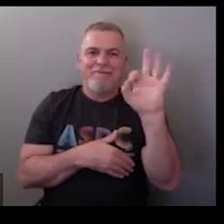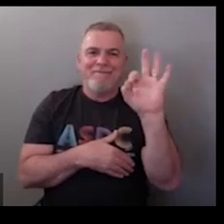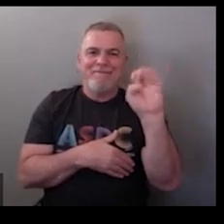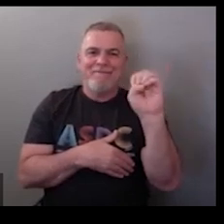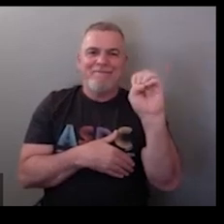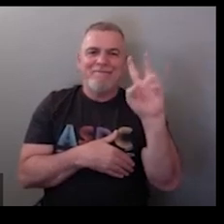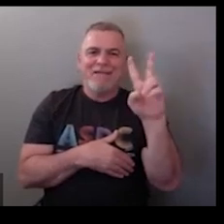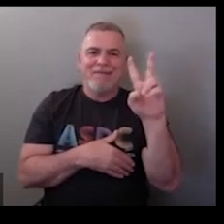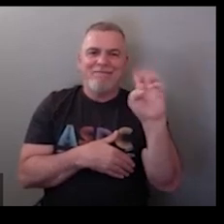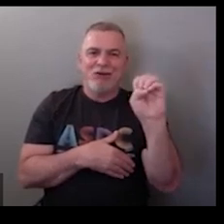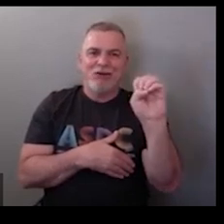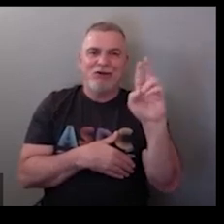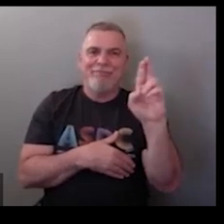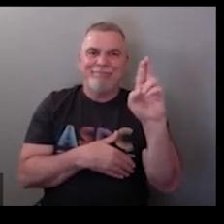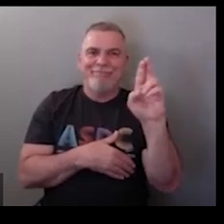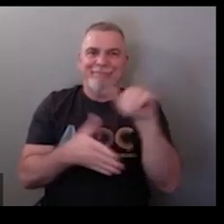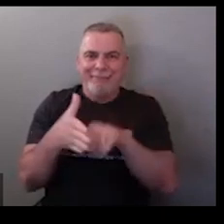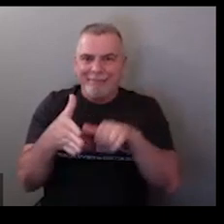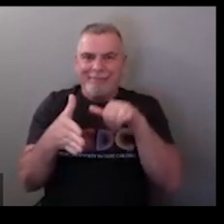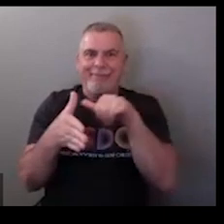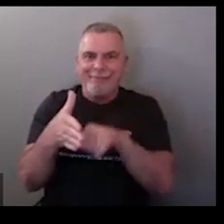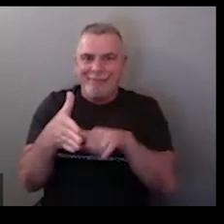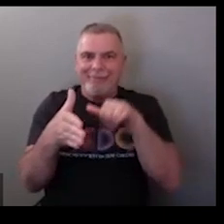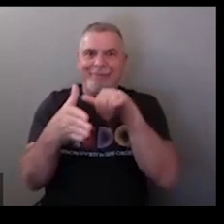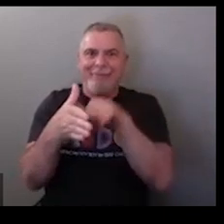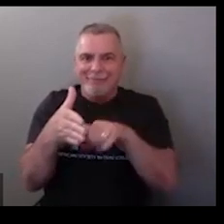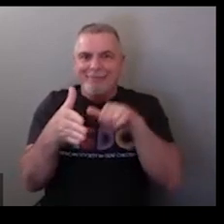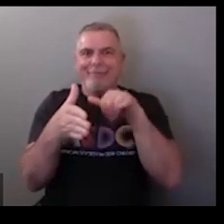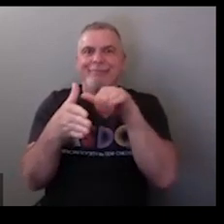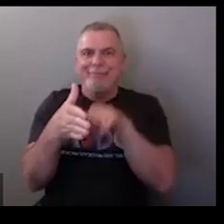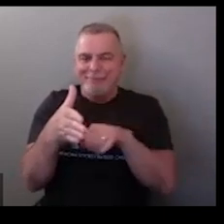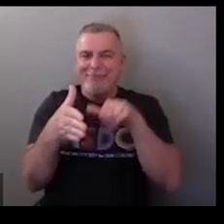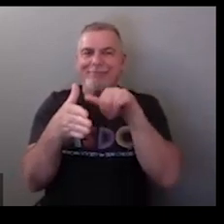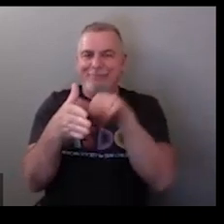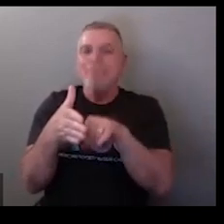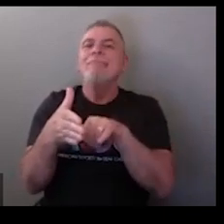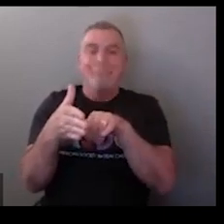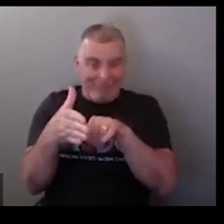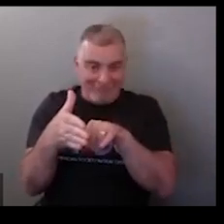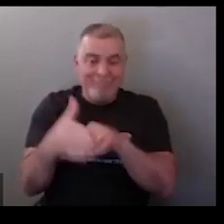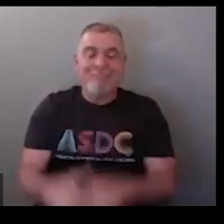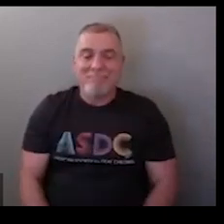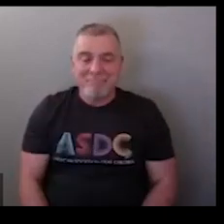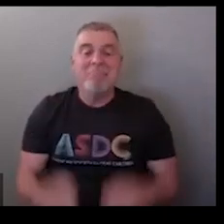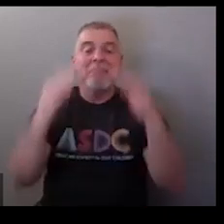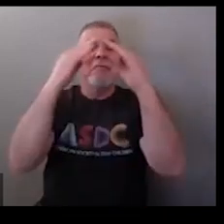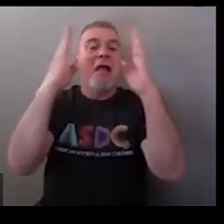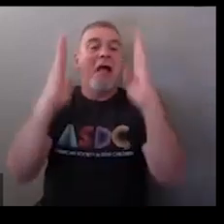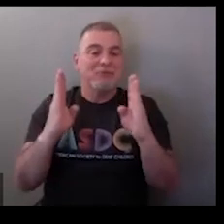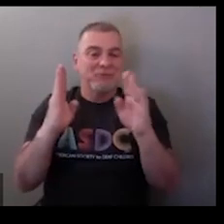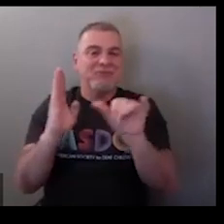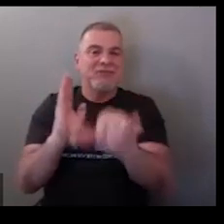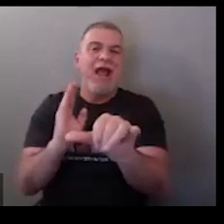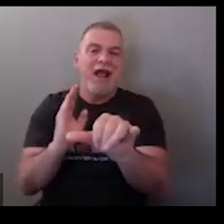cabin fever so you're staying you're stuck inside for long periods of time again